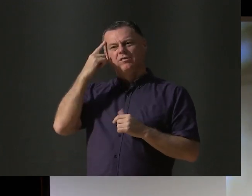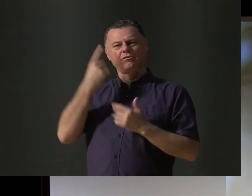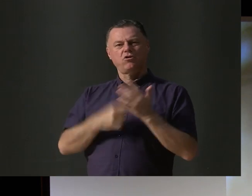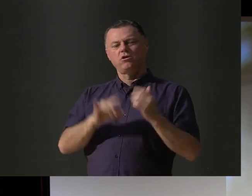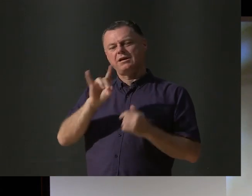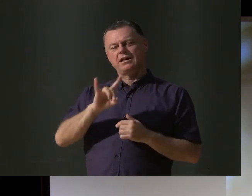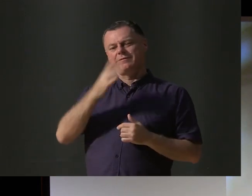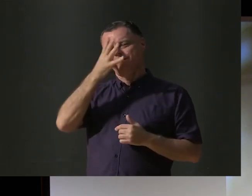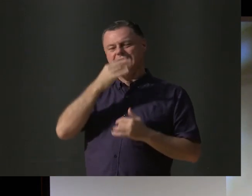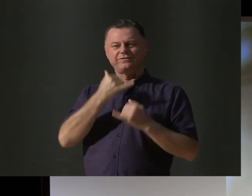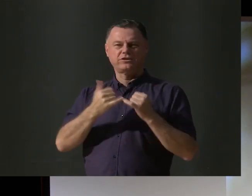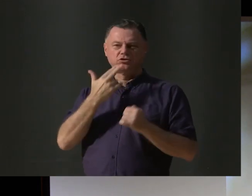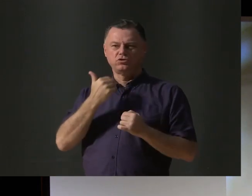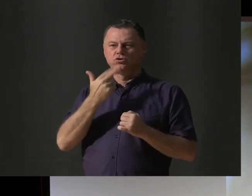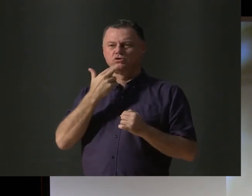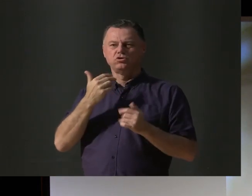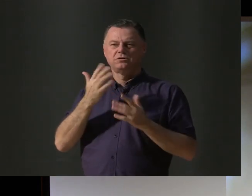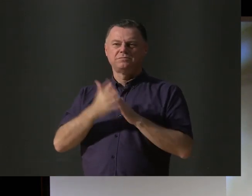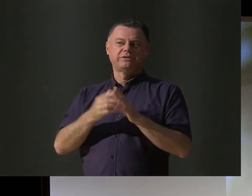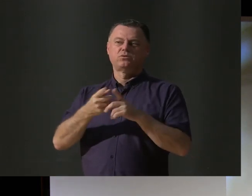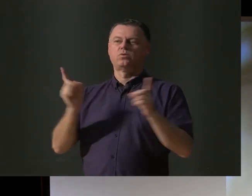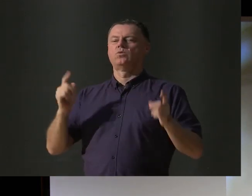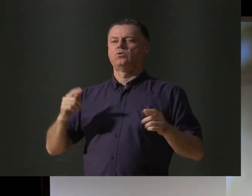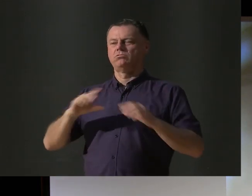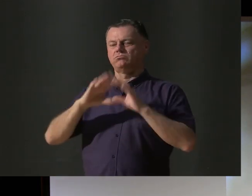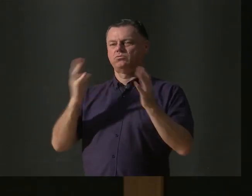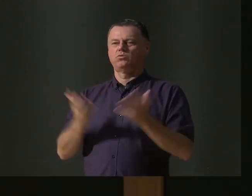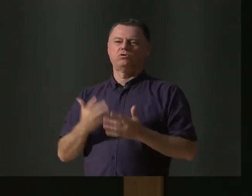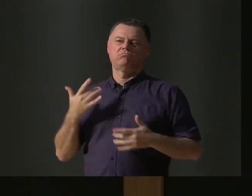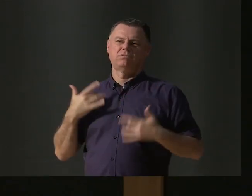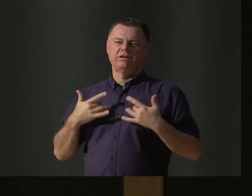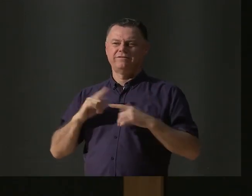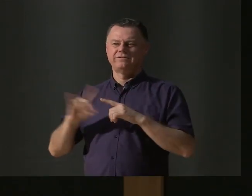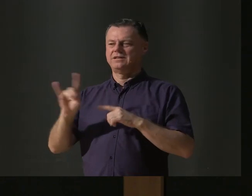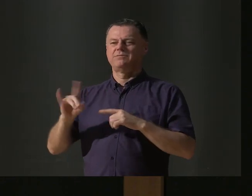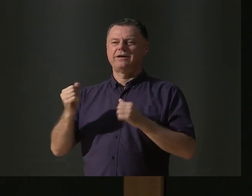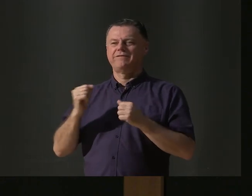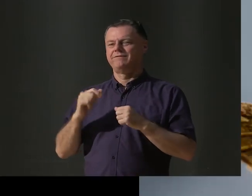and see cuteness in all types of species. Fluffy moths.